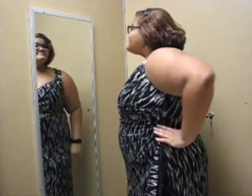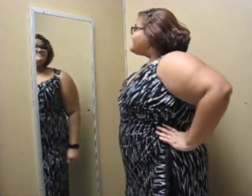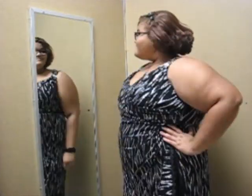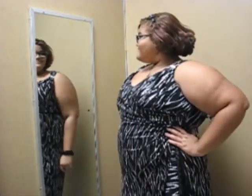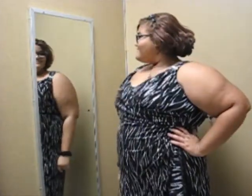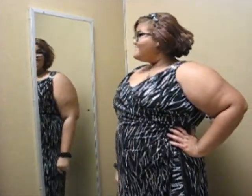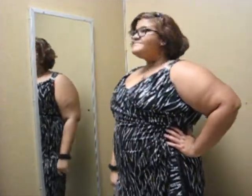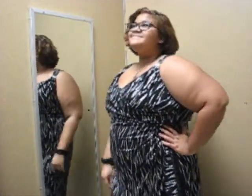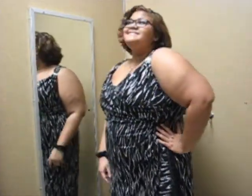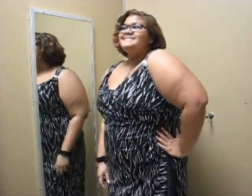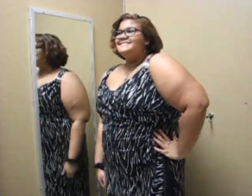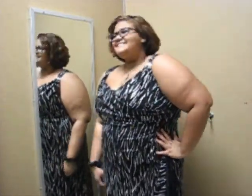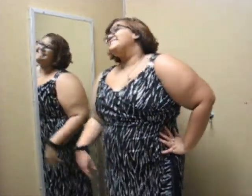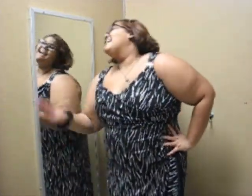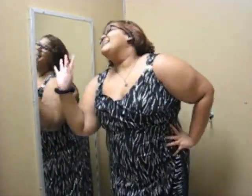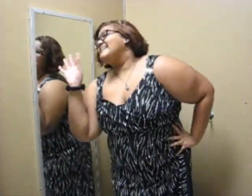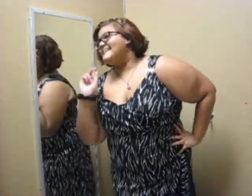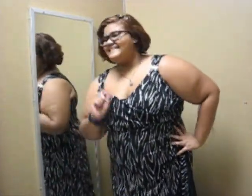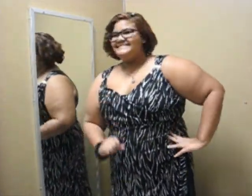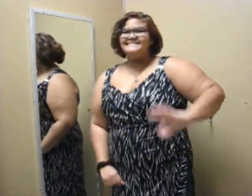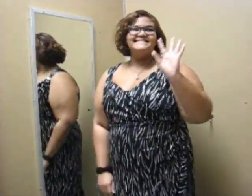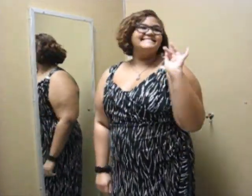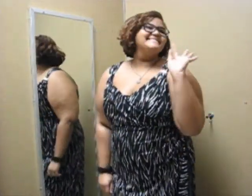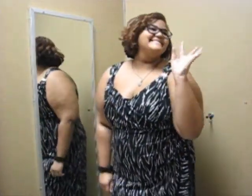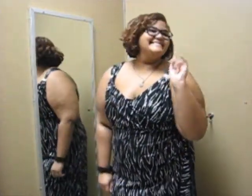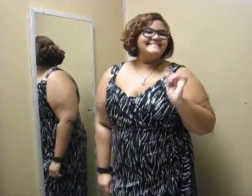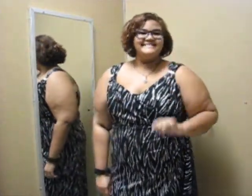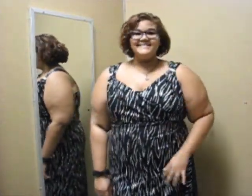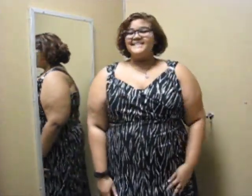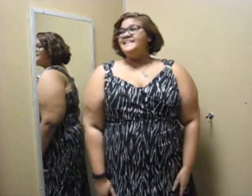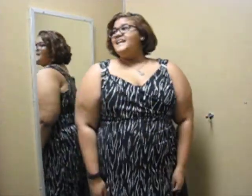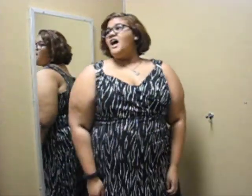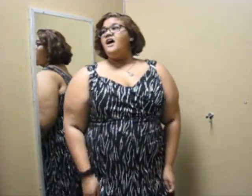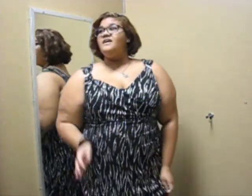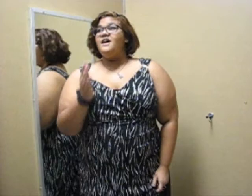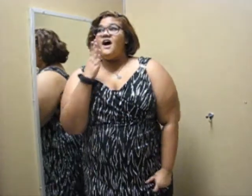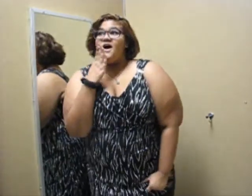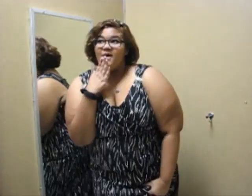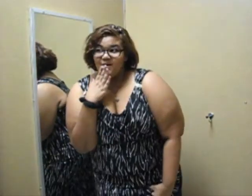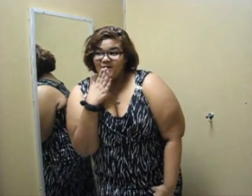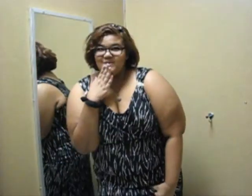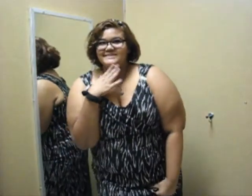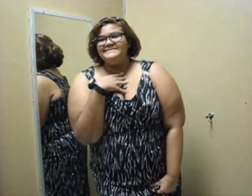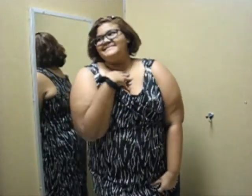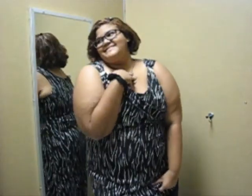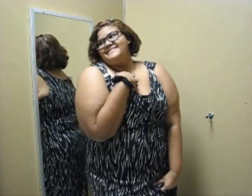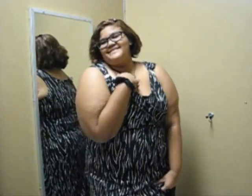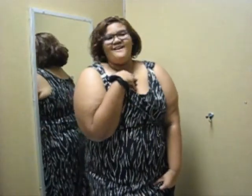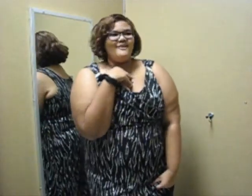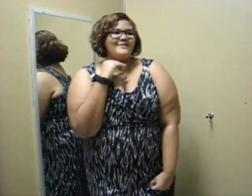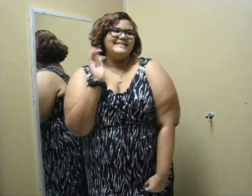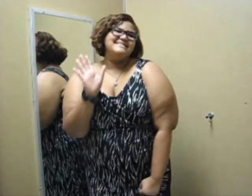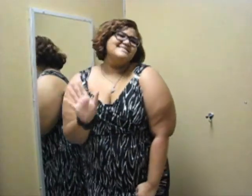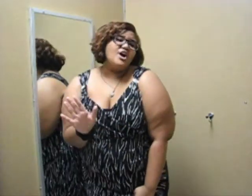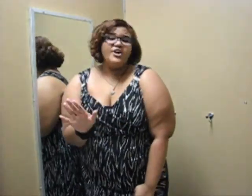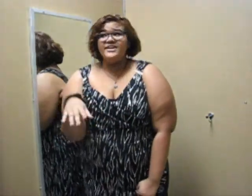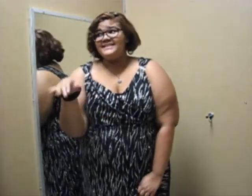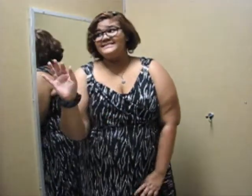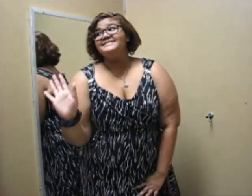parties, the lonely wall Wouldn't it be great to be fashionably late So why don't you wait So here's the day